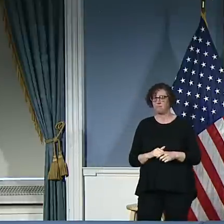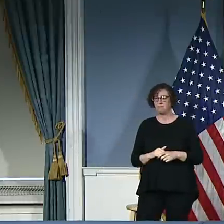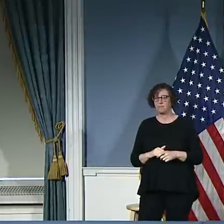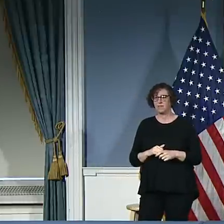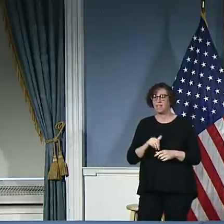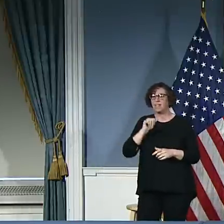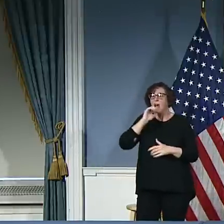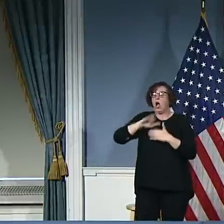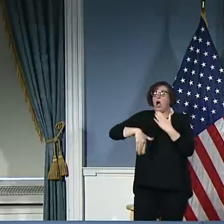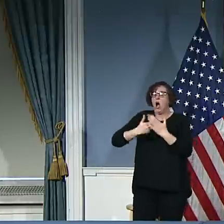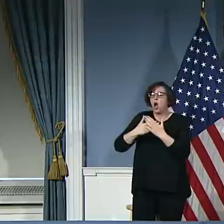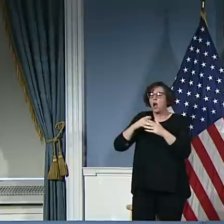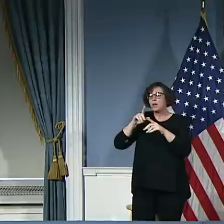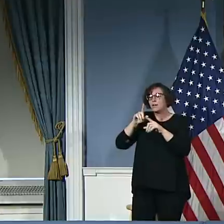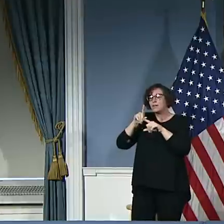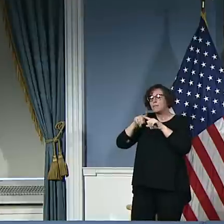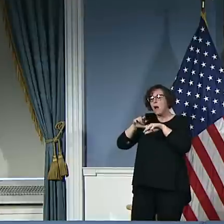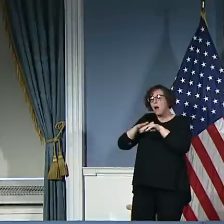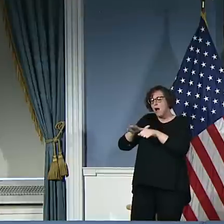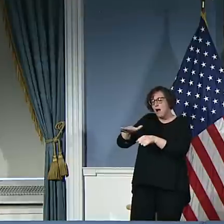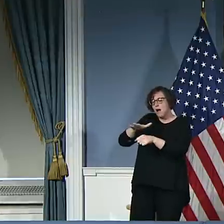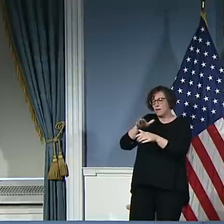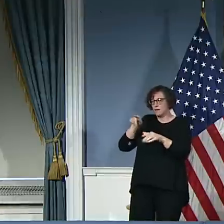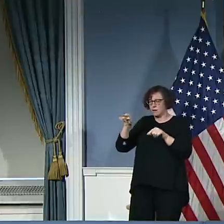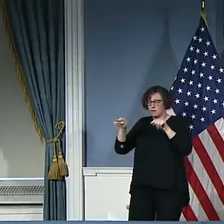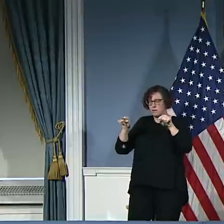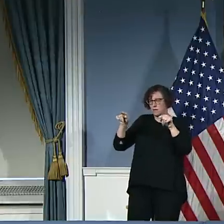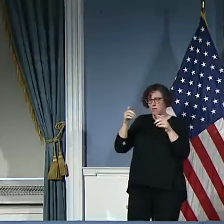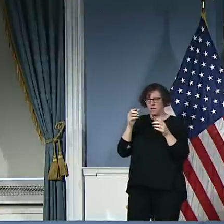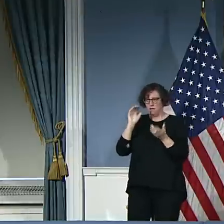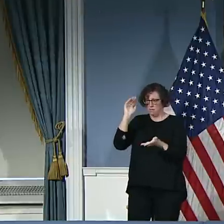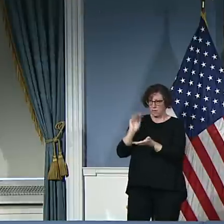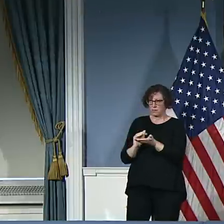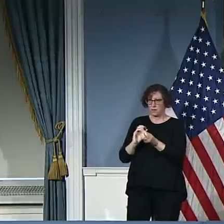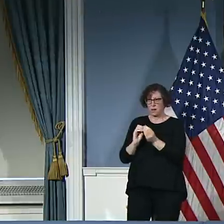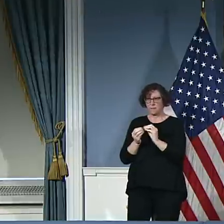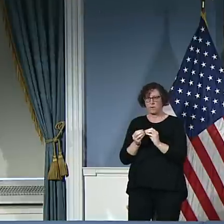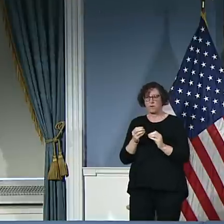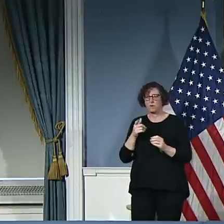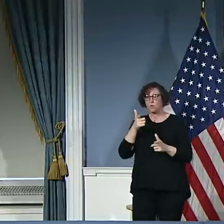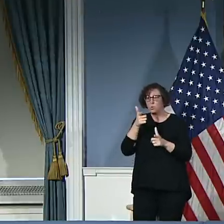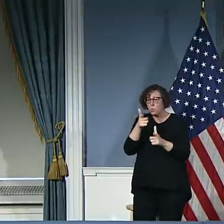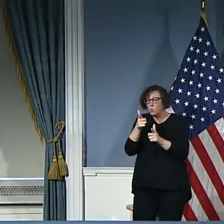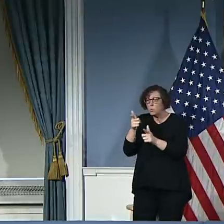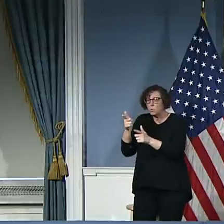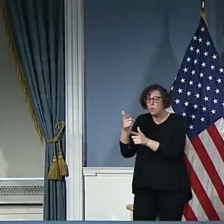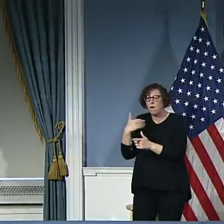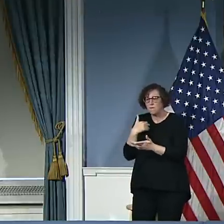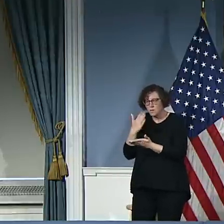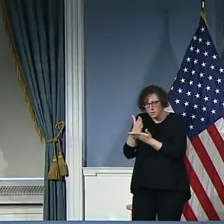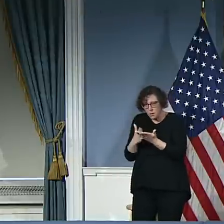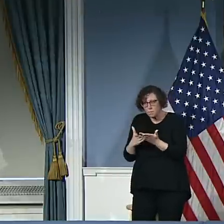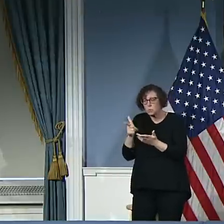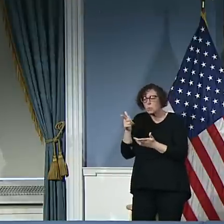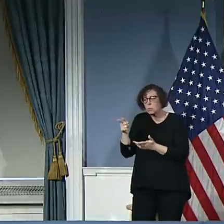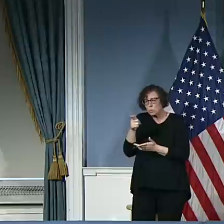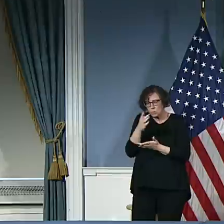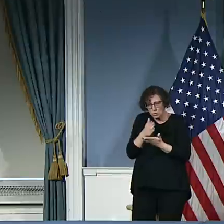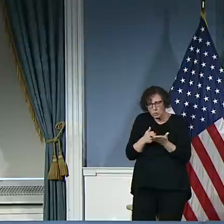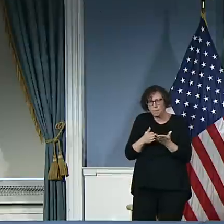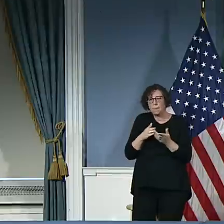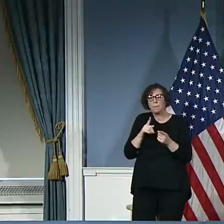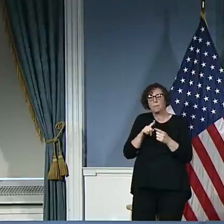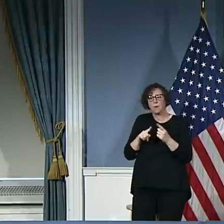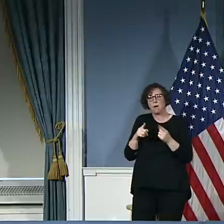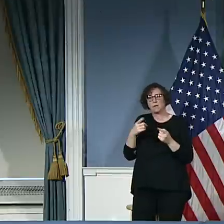know, we're much more concerned about everything else that's going on, but we're not taking our eye off crime either. I can